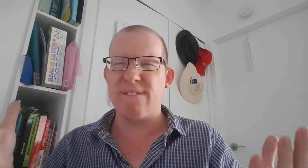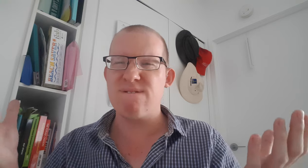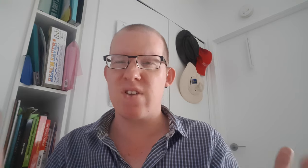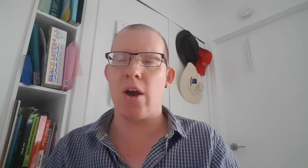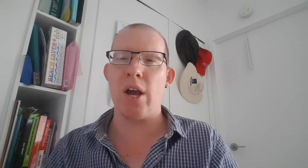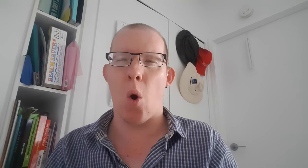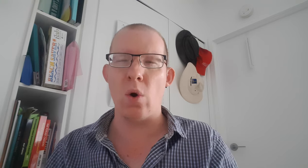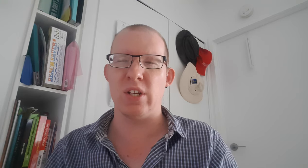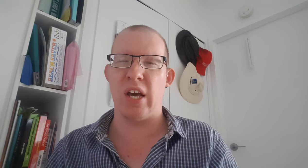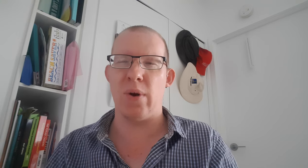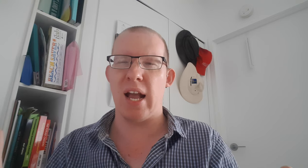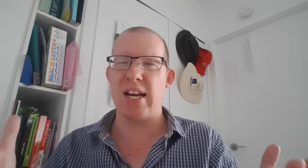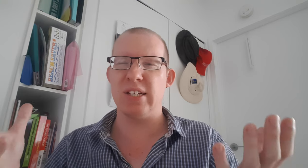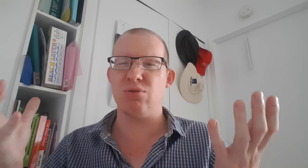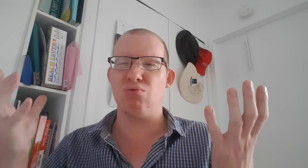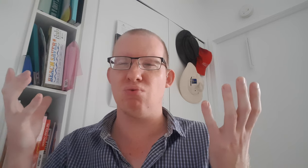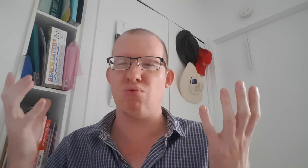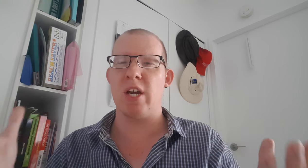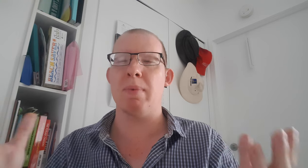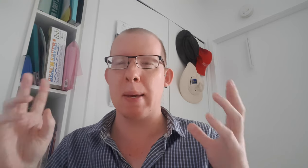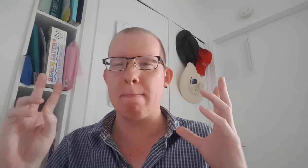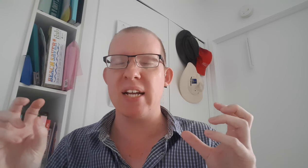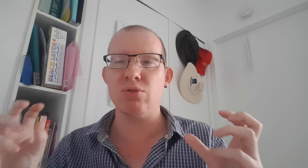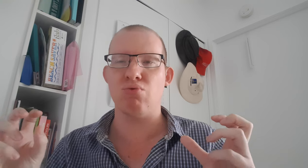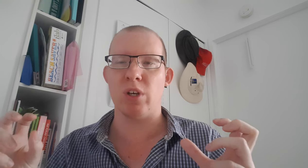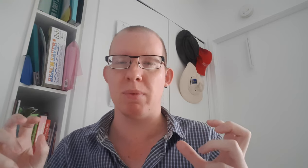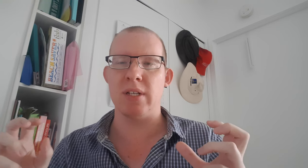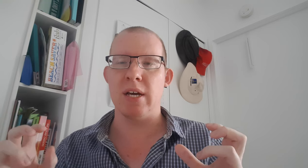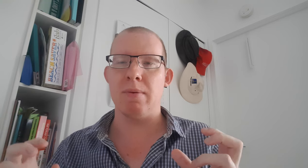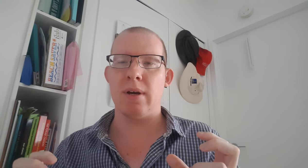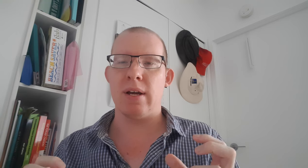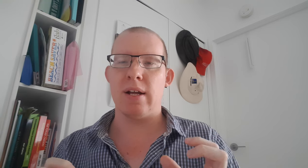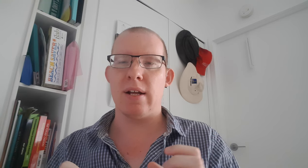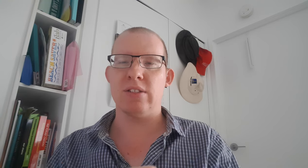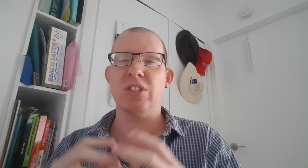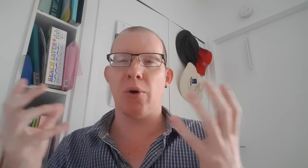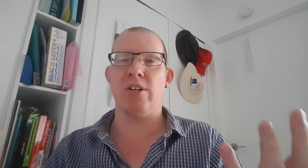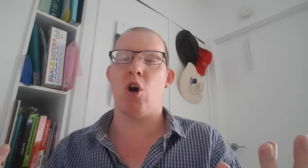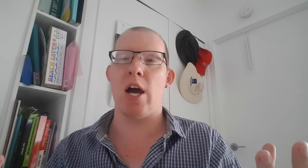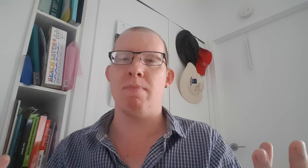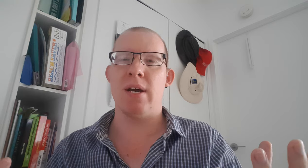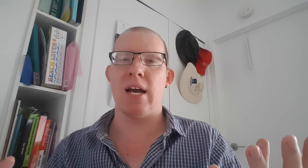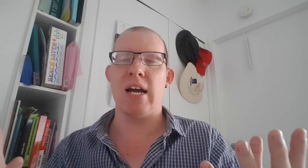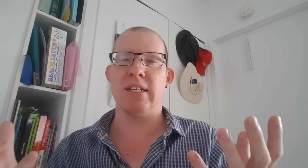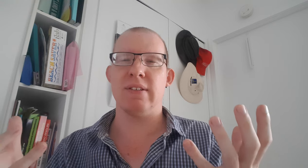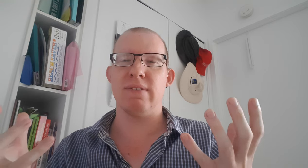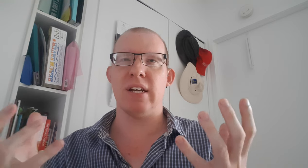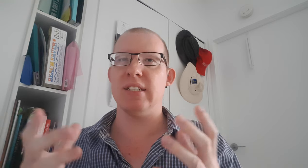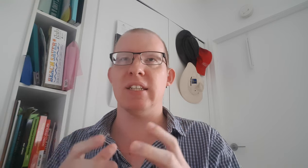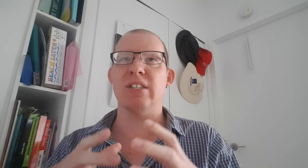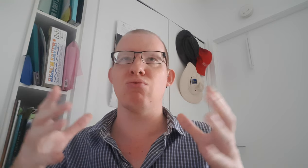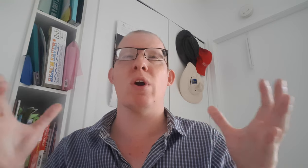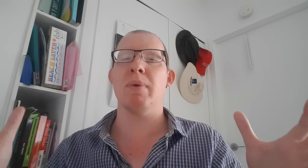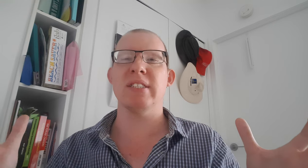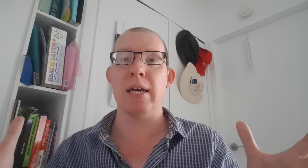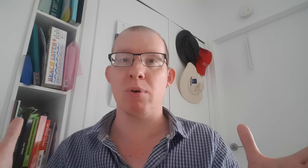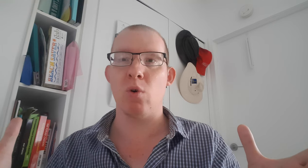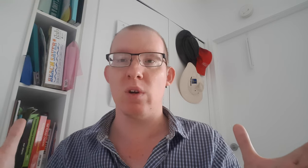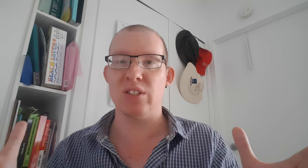It's very ordinary and extremely mainstreaming stereotype and it's extremely typical as